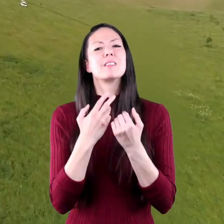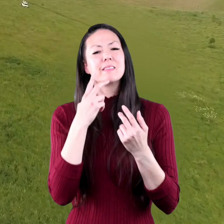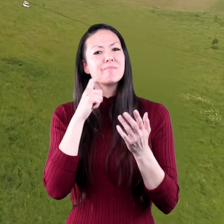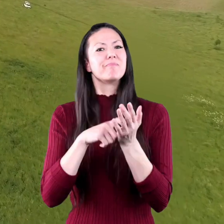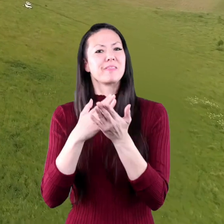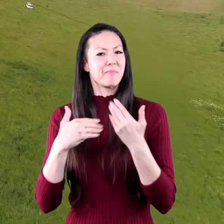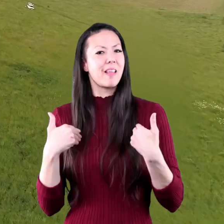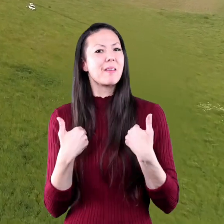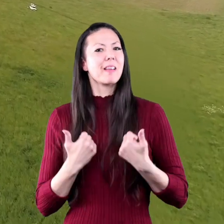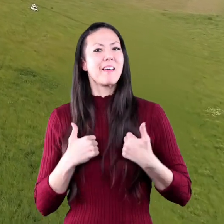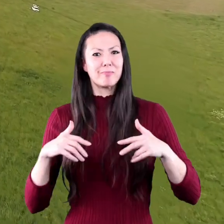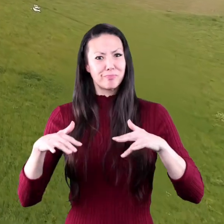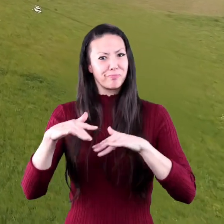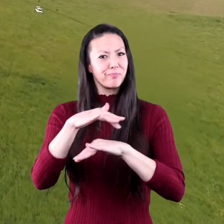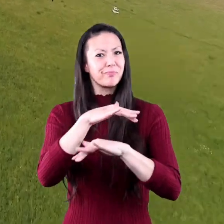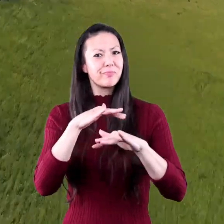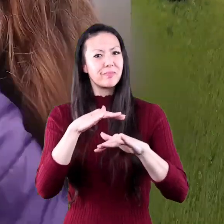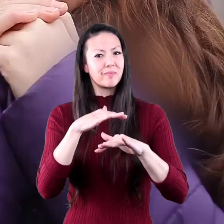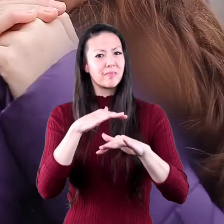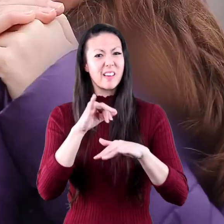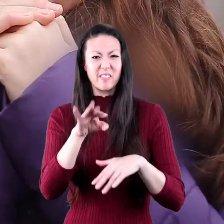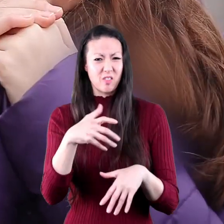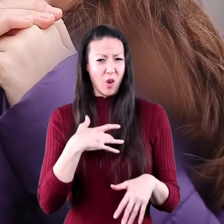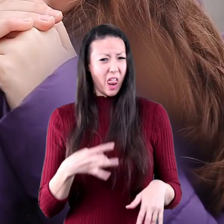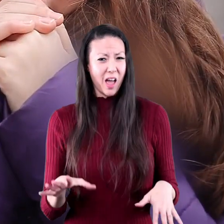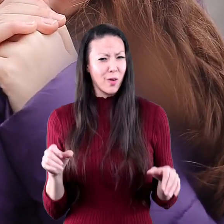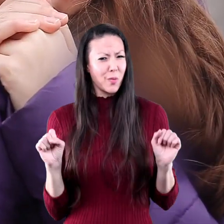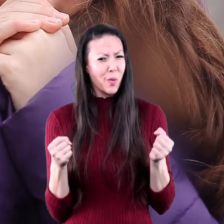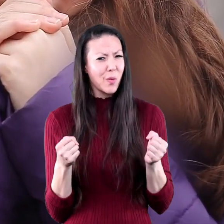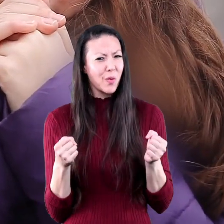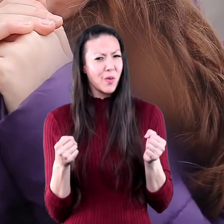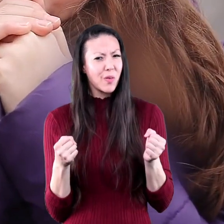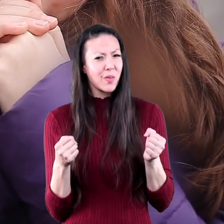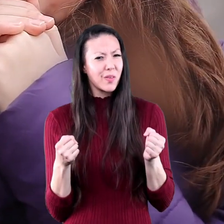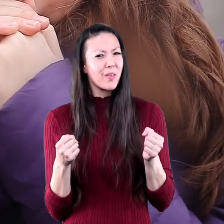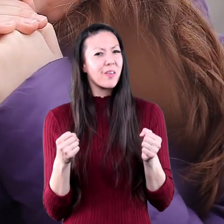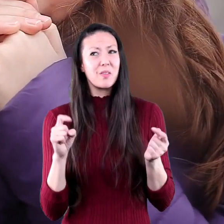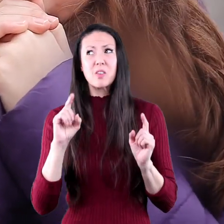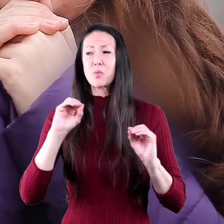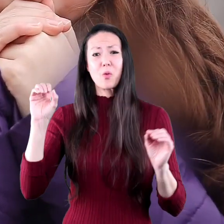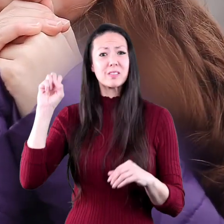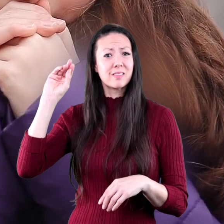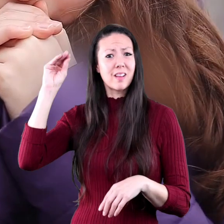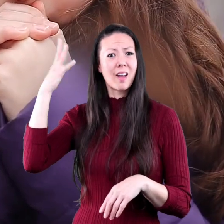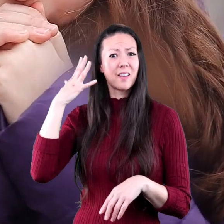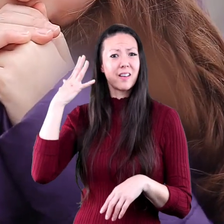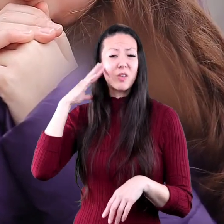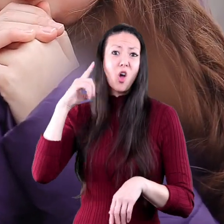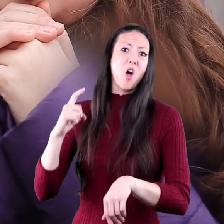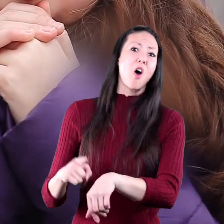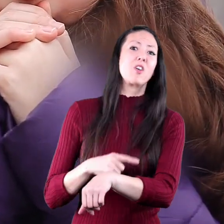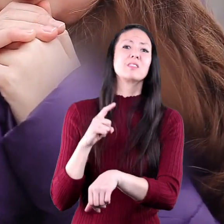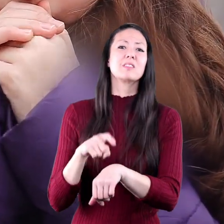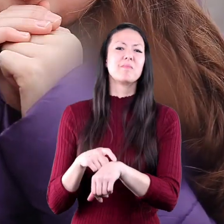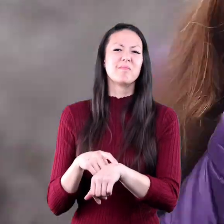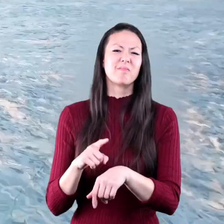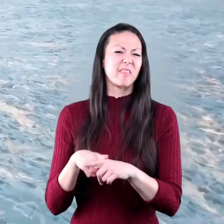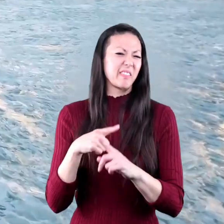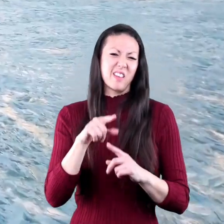life. If you don't like being cold or living where there isn't sunlight for long periods of time, then the Arctic